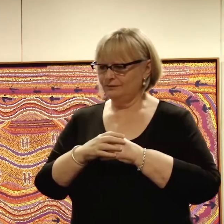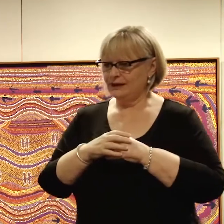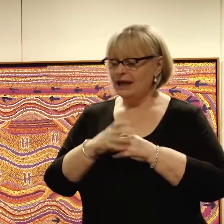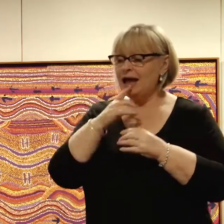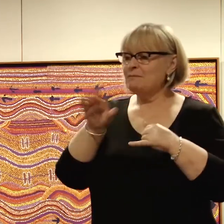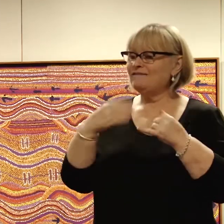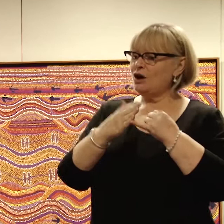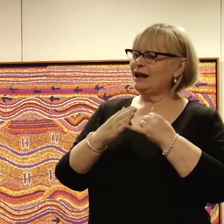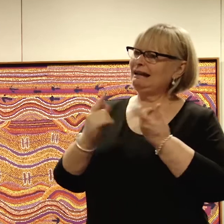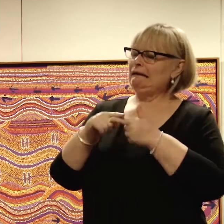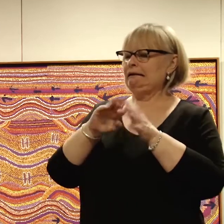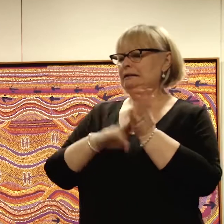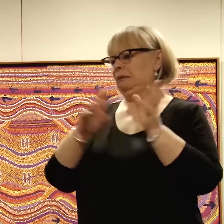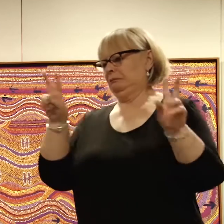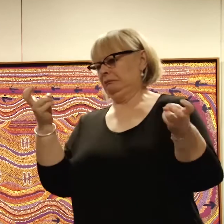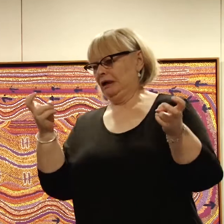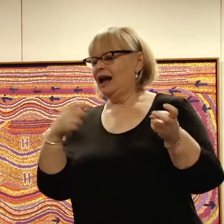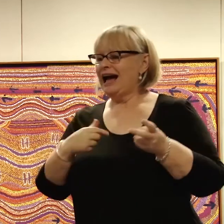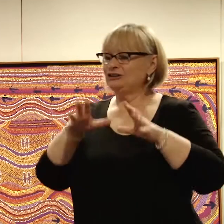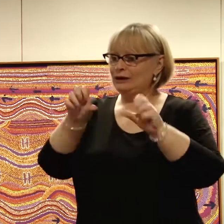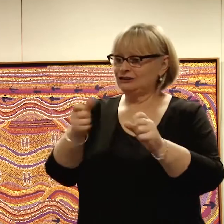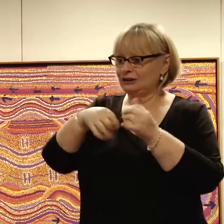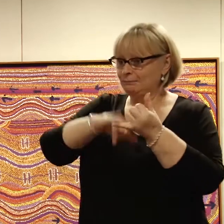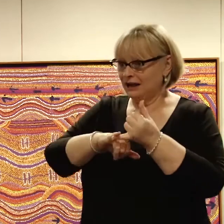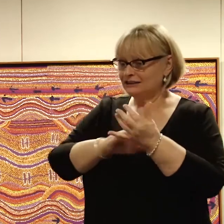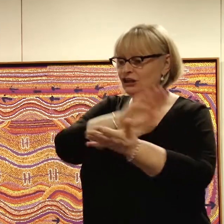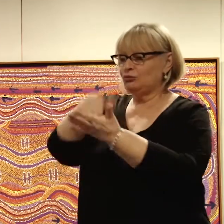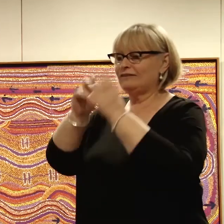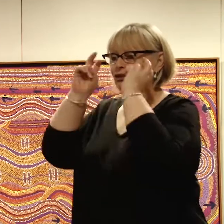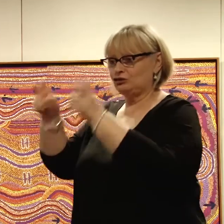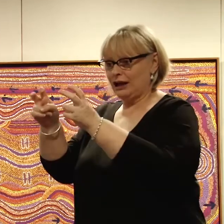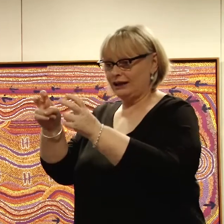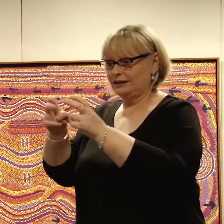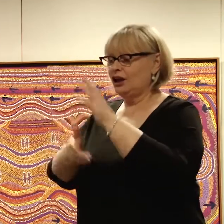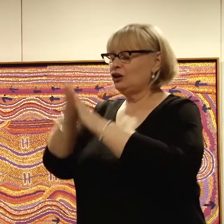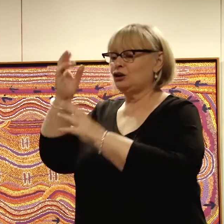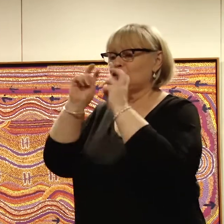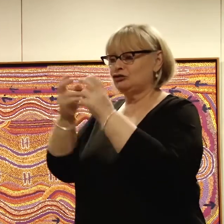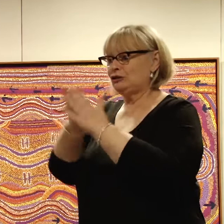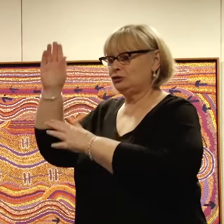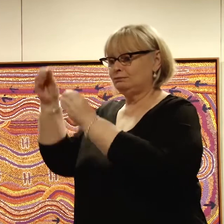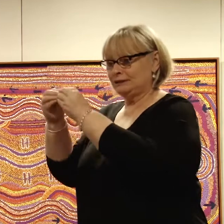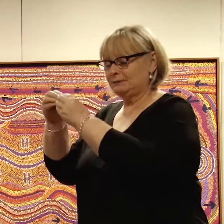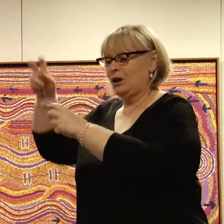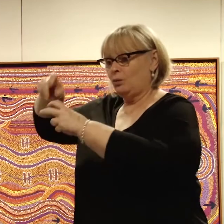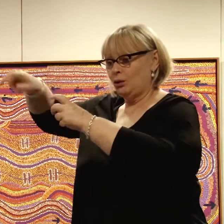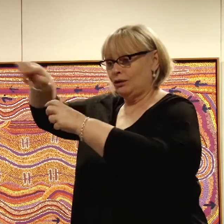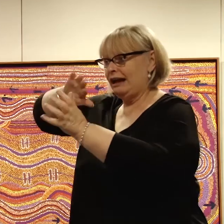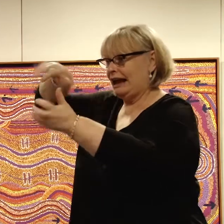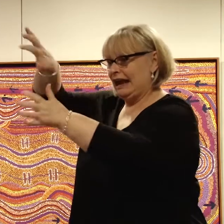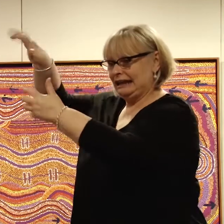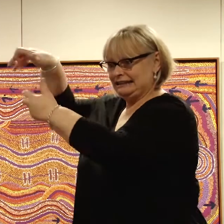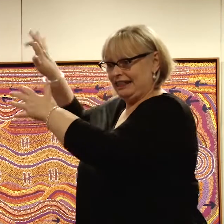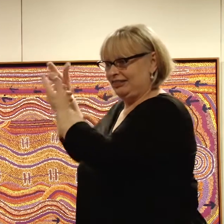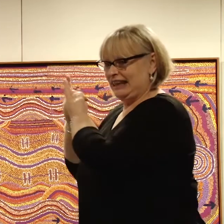final exam, I guess you'd call it. I had to get the bus to the train station, get the train up to Brisbane, walk around Brisbane collecting certain